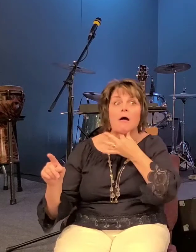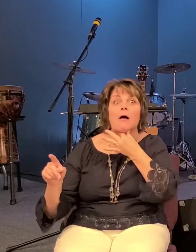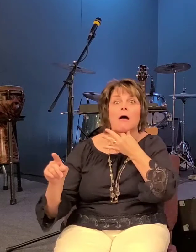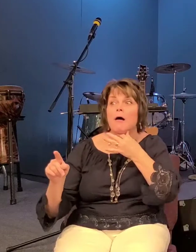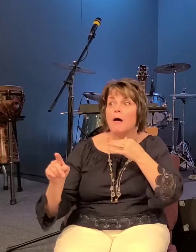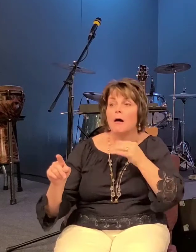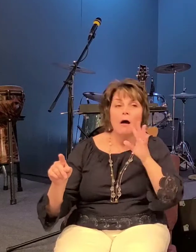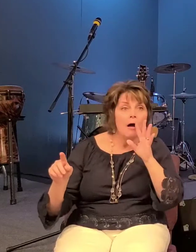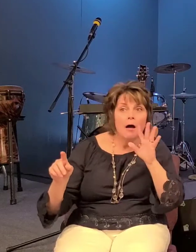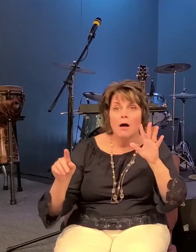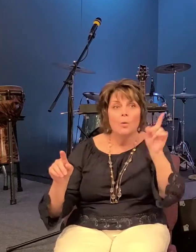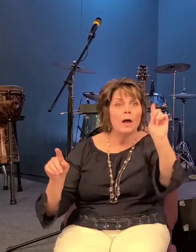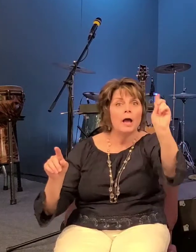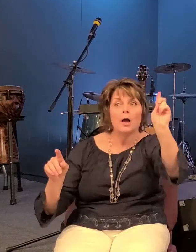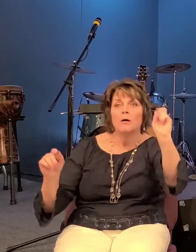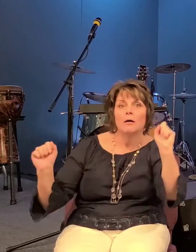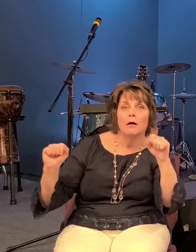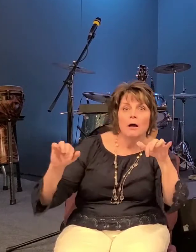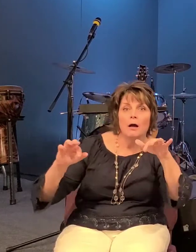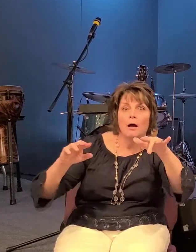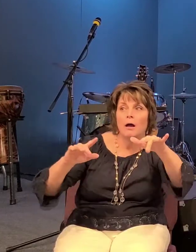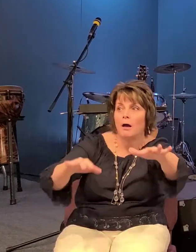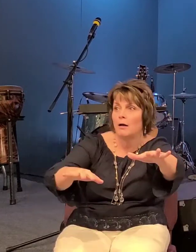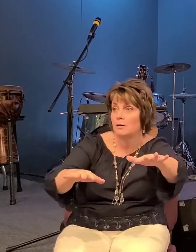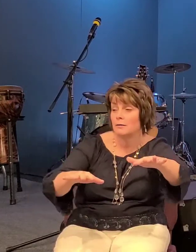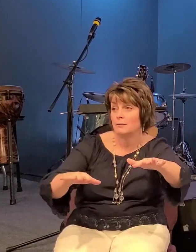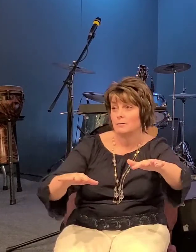was considered to be astronomical